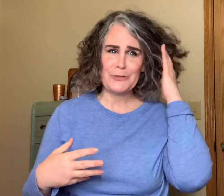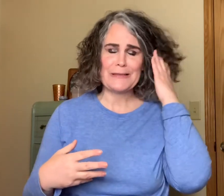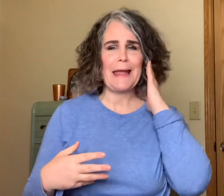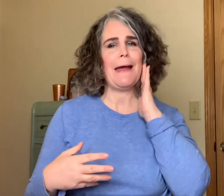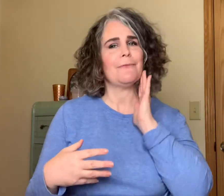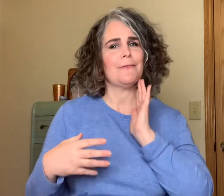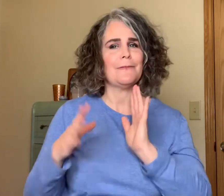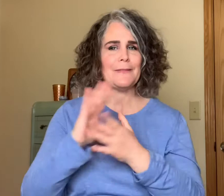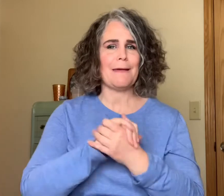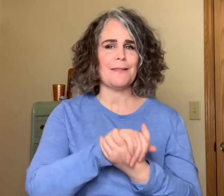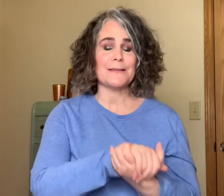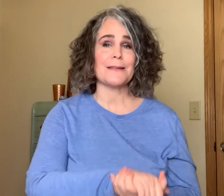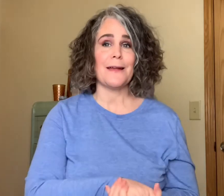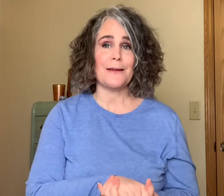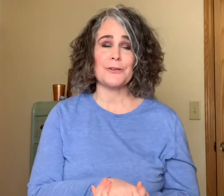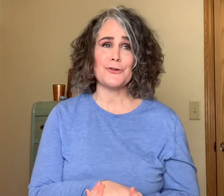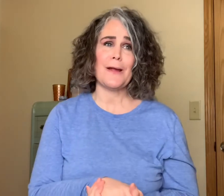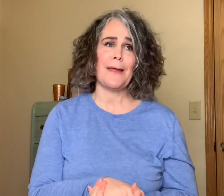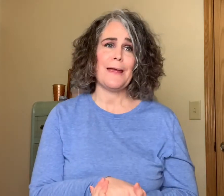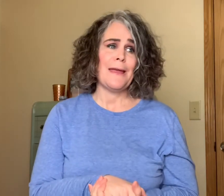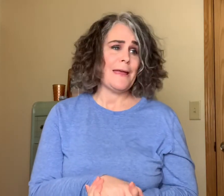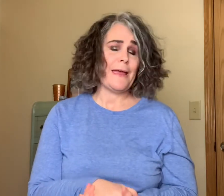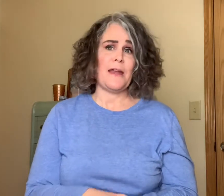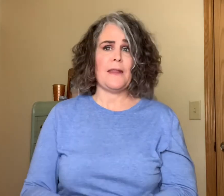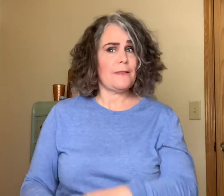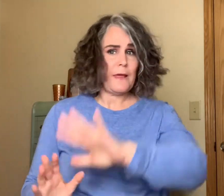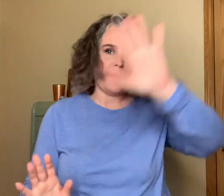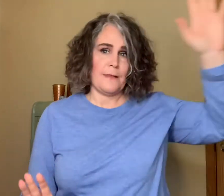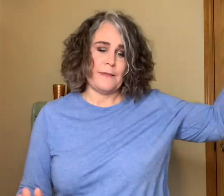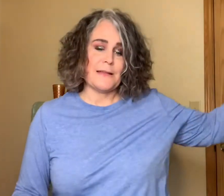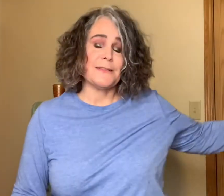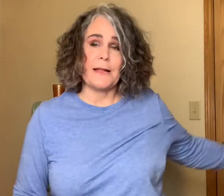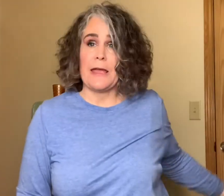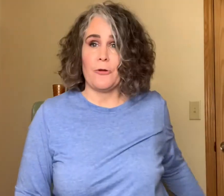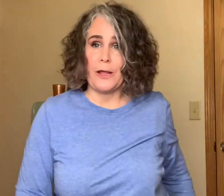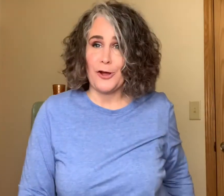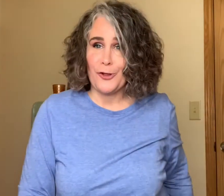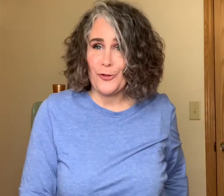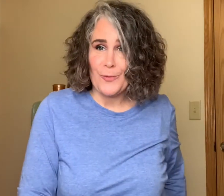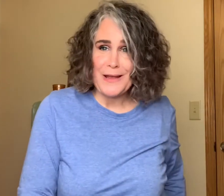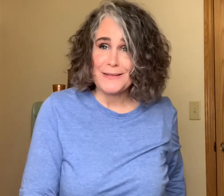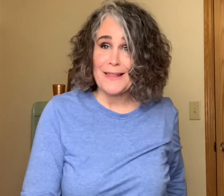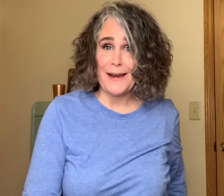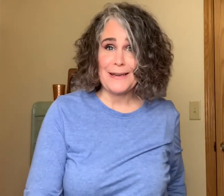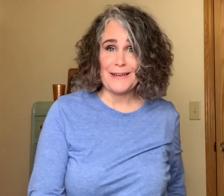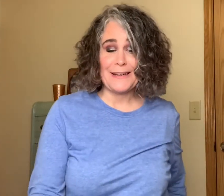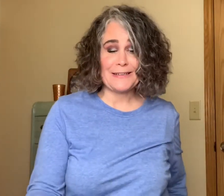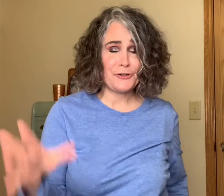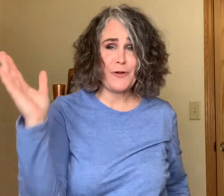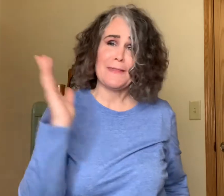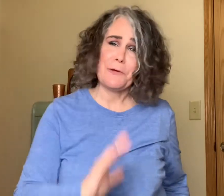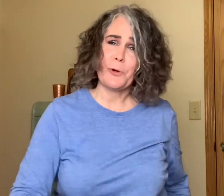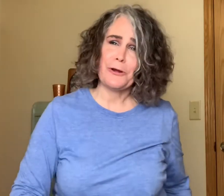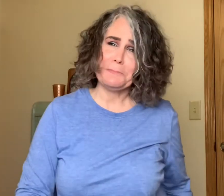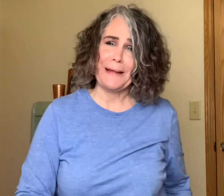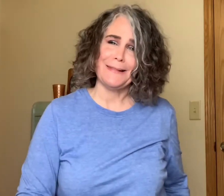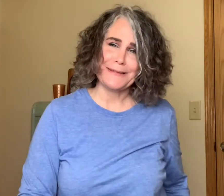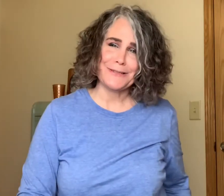half of that list I got to try and that's not counting all of the rest that I did get to try that weren't on my list to